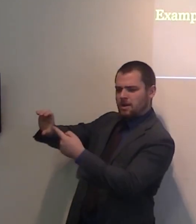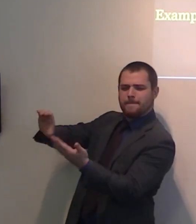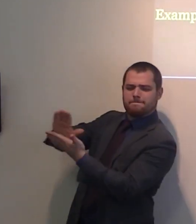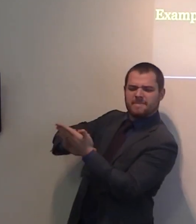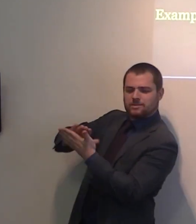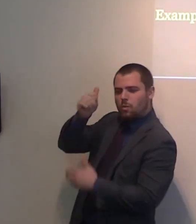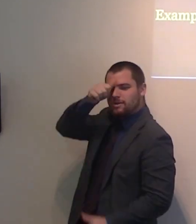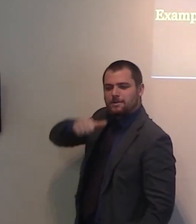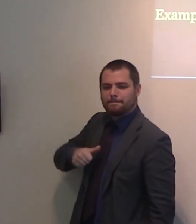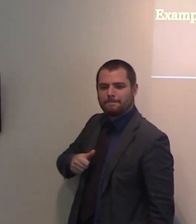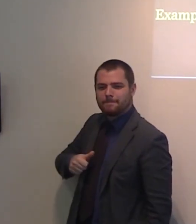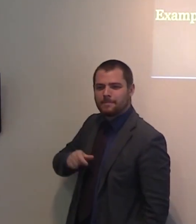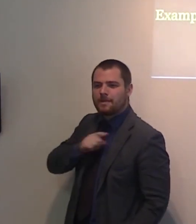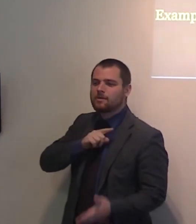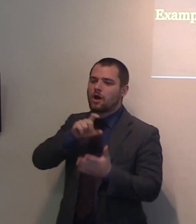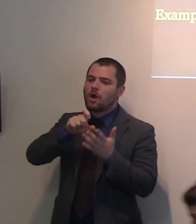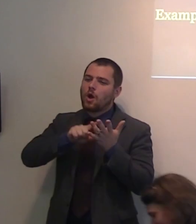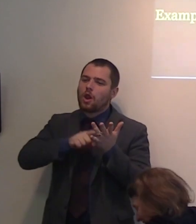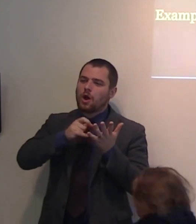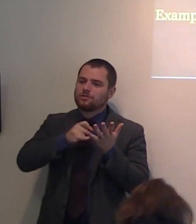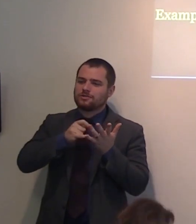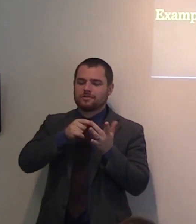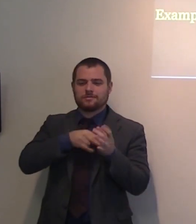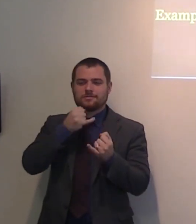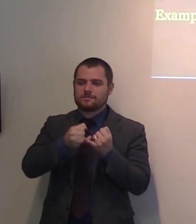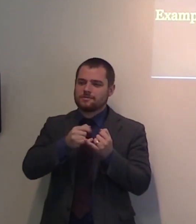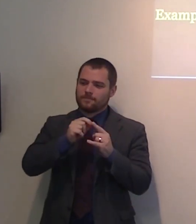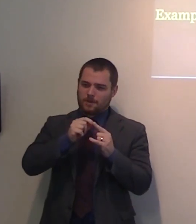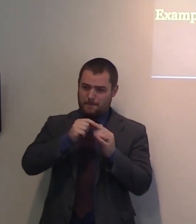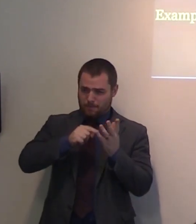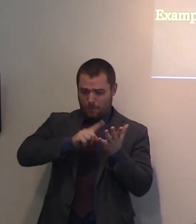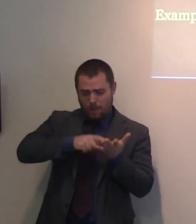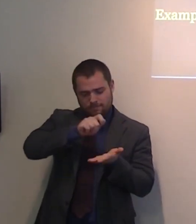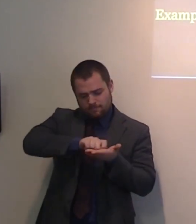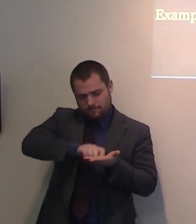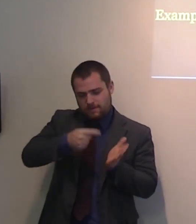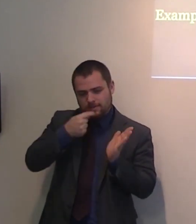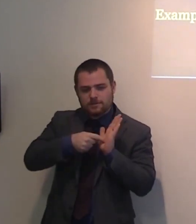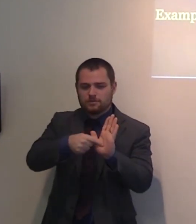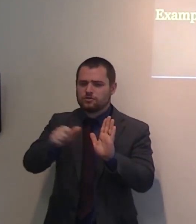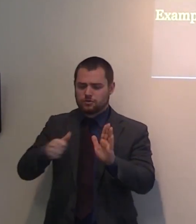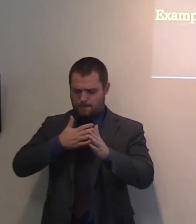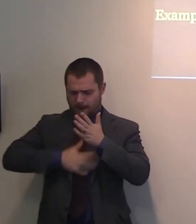5 and 6, he said, Walk in wisdom toward them that are without, redeeming the time.